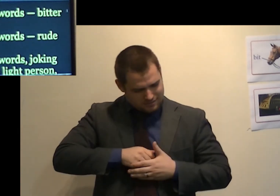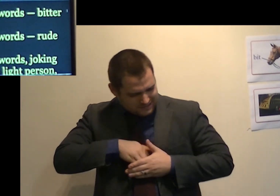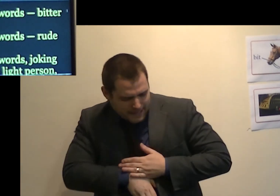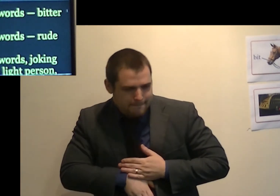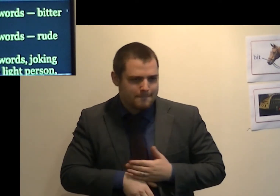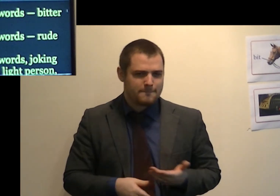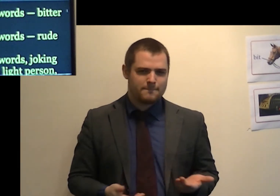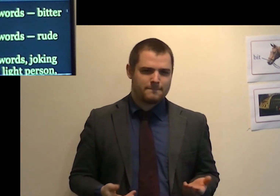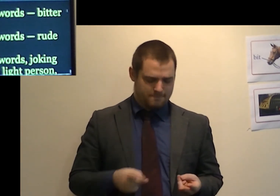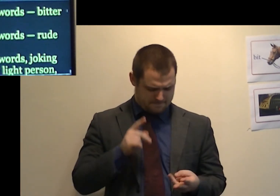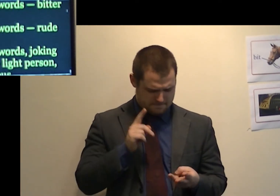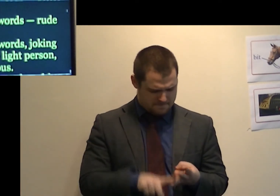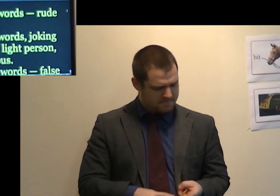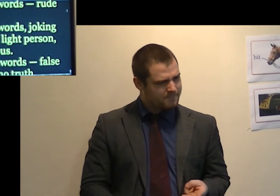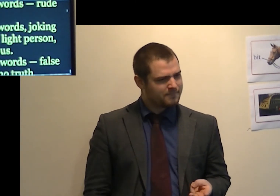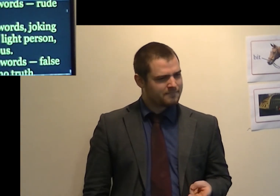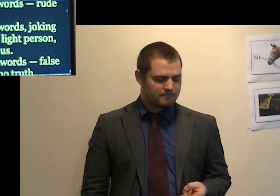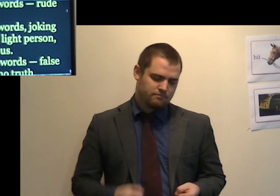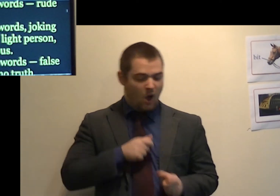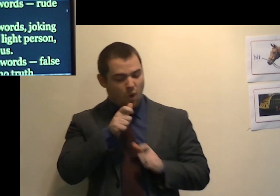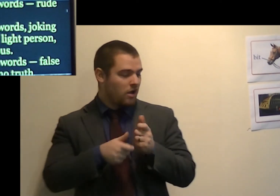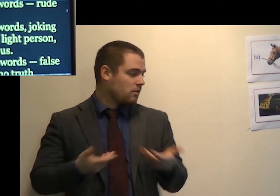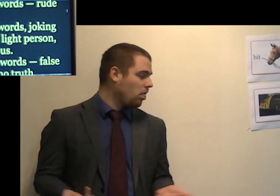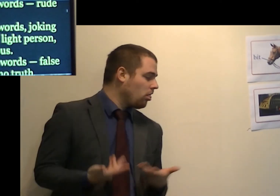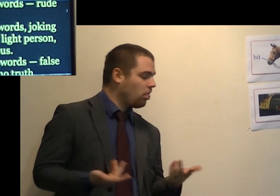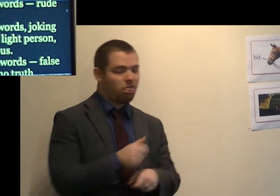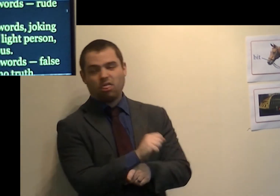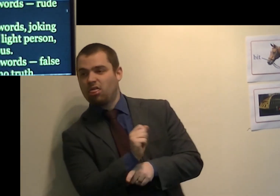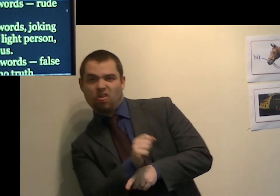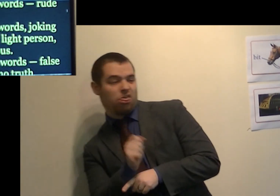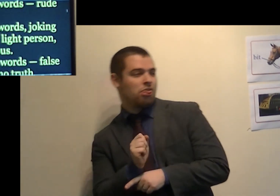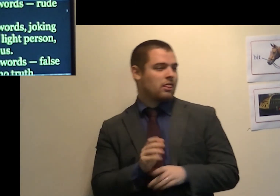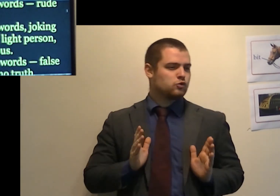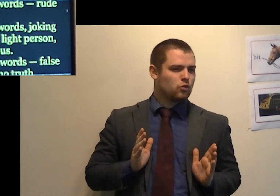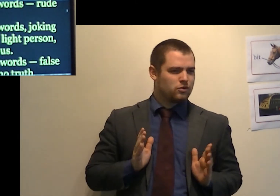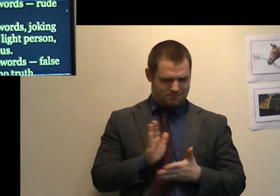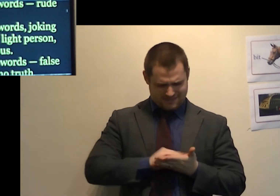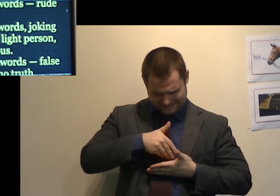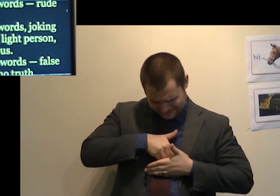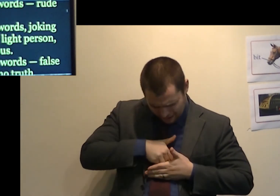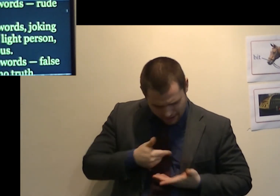Number two, rude words, rude person.